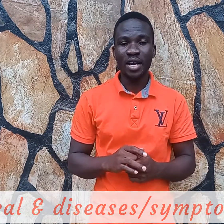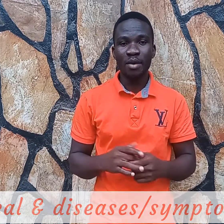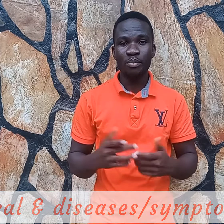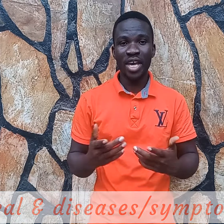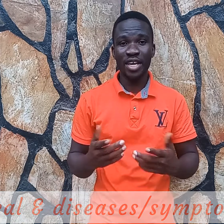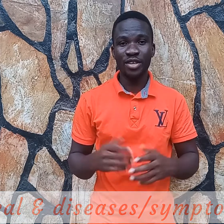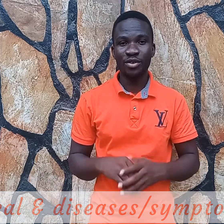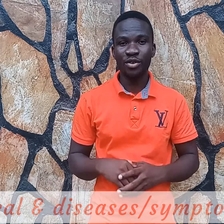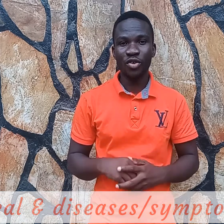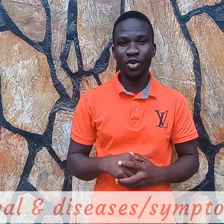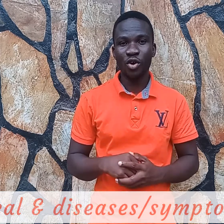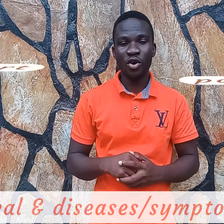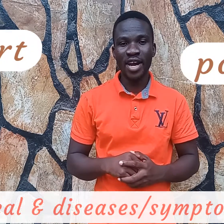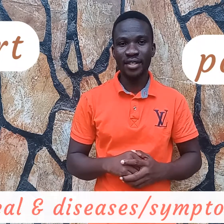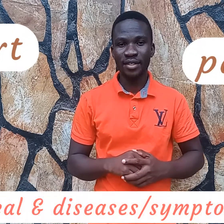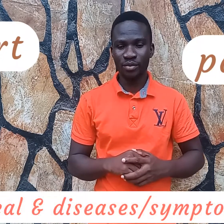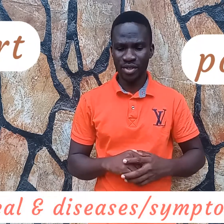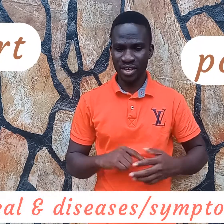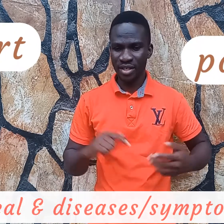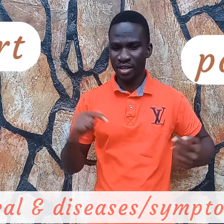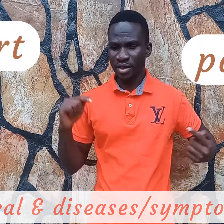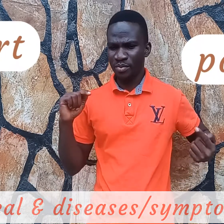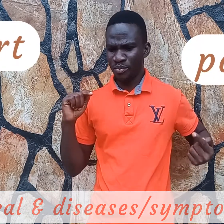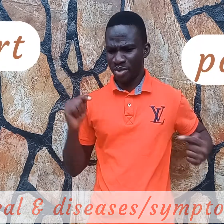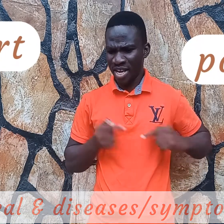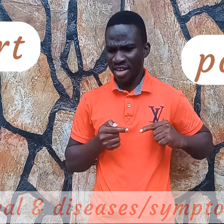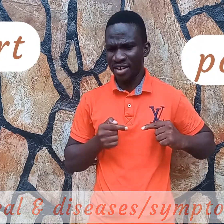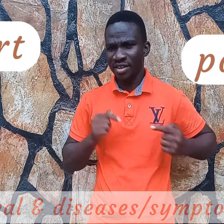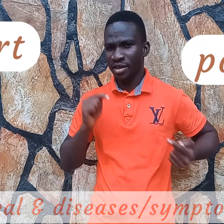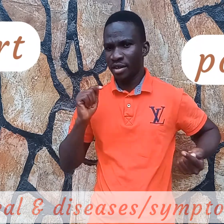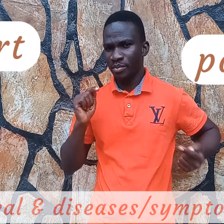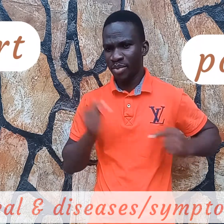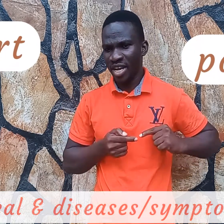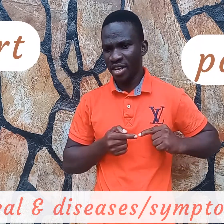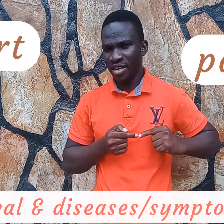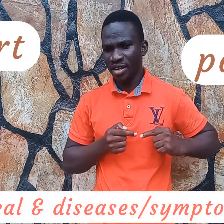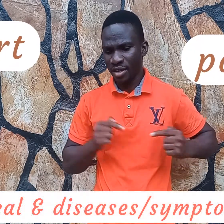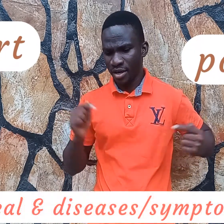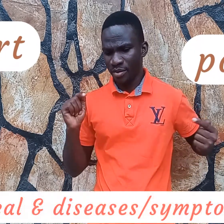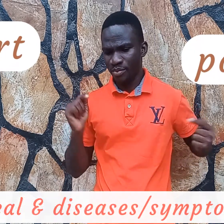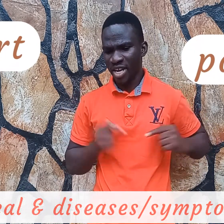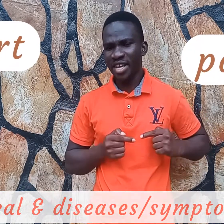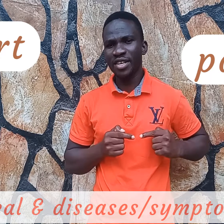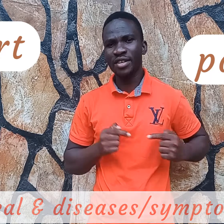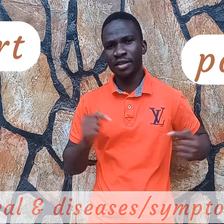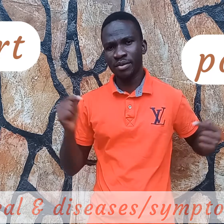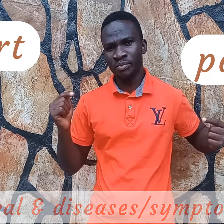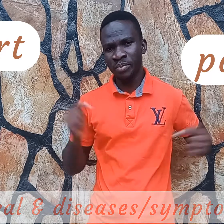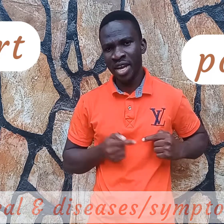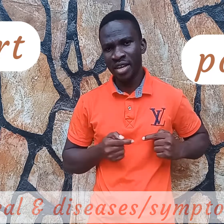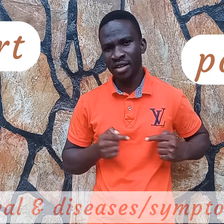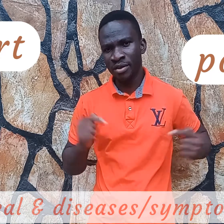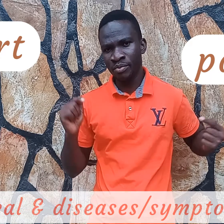pain or head we say pain, pain, pain, pain,